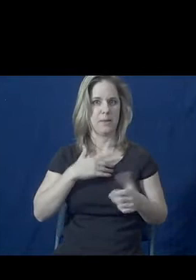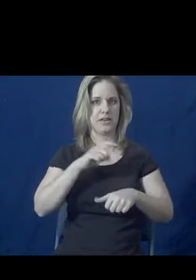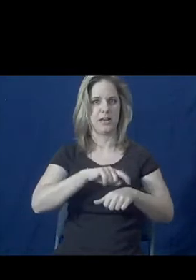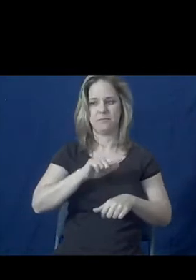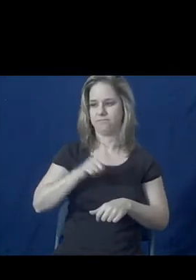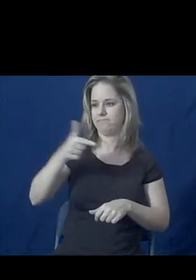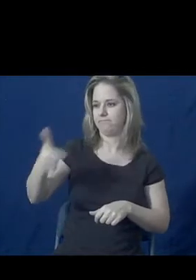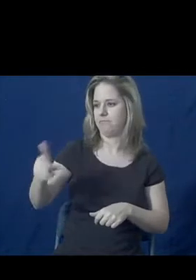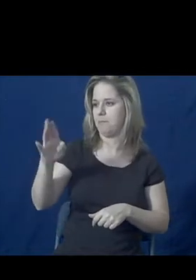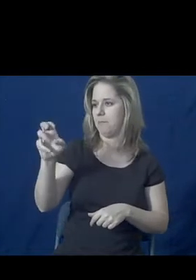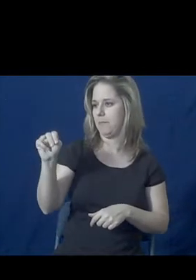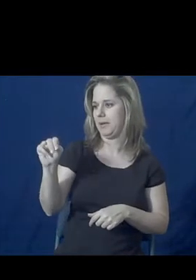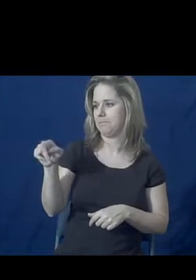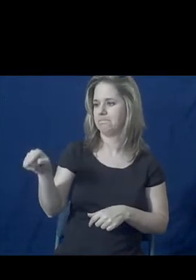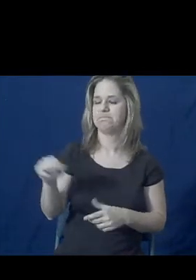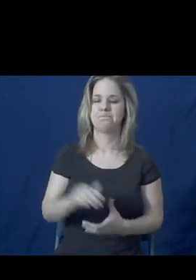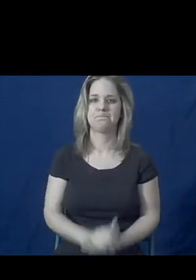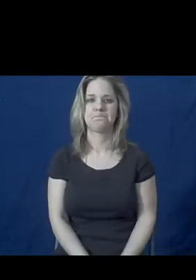to my colleague, Ben.